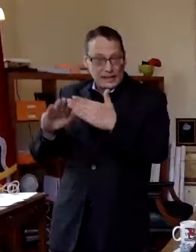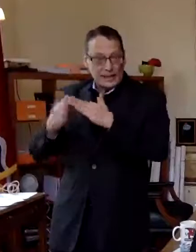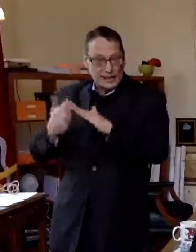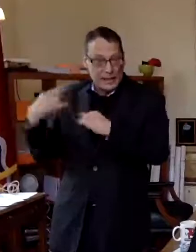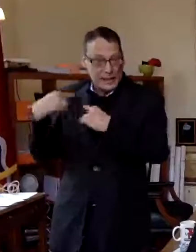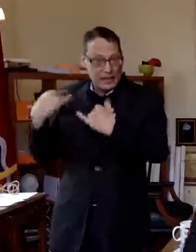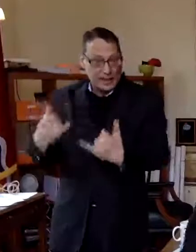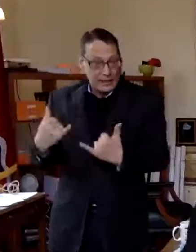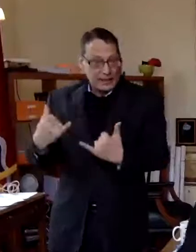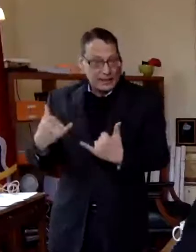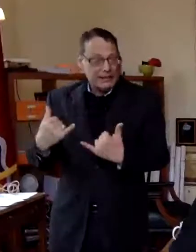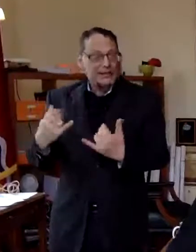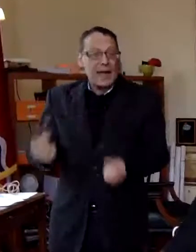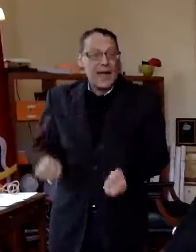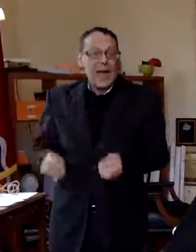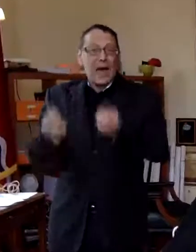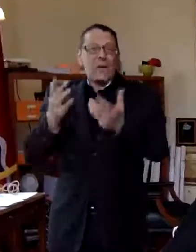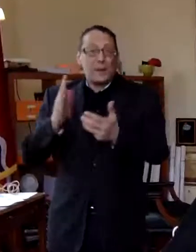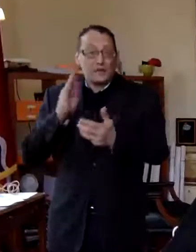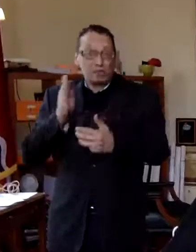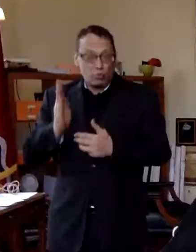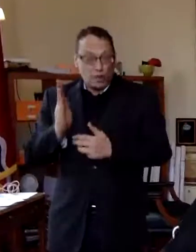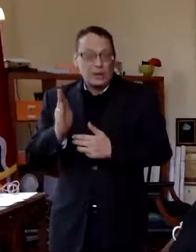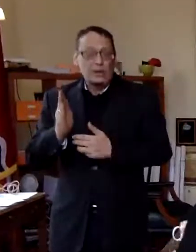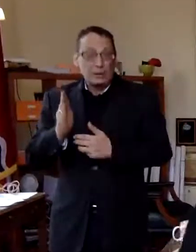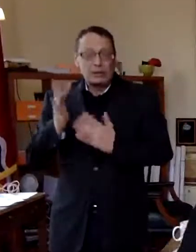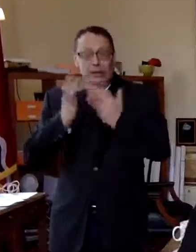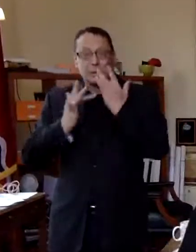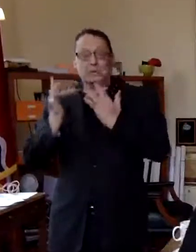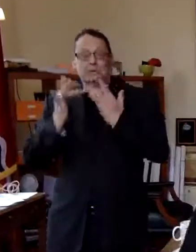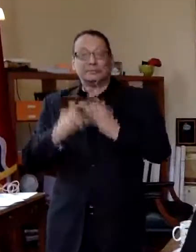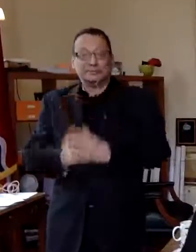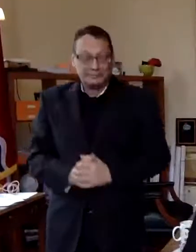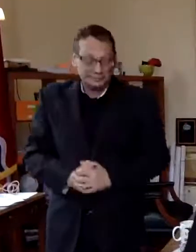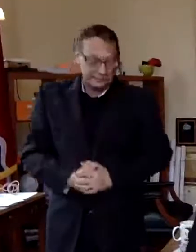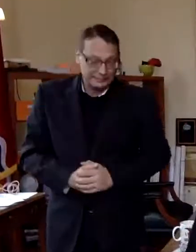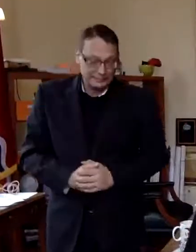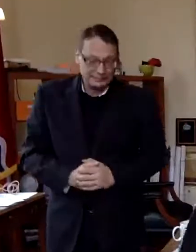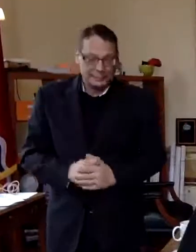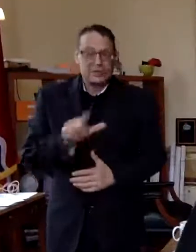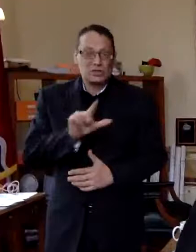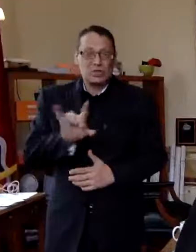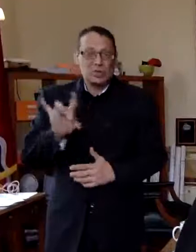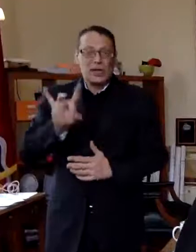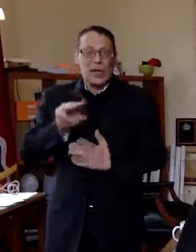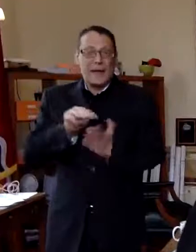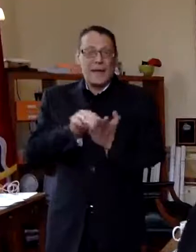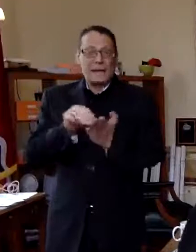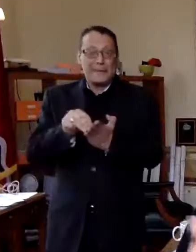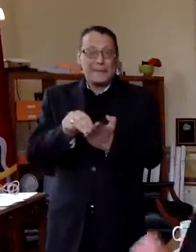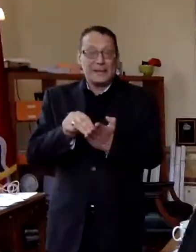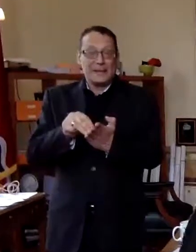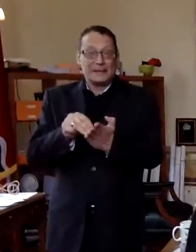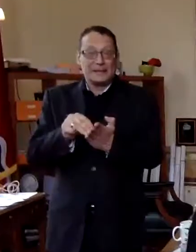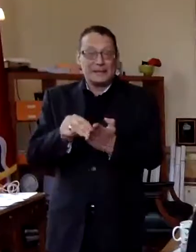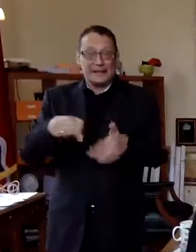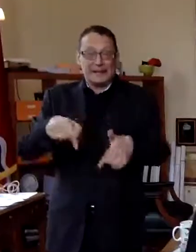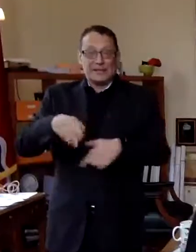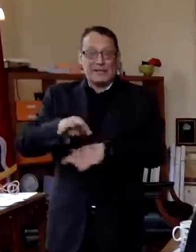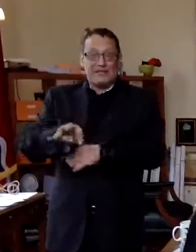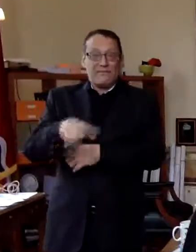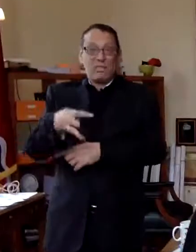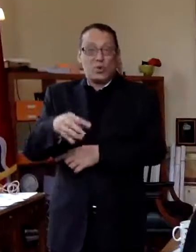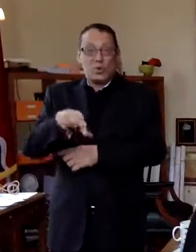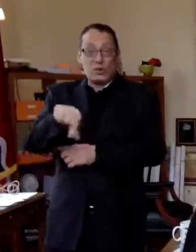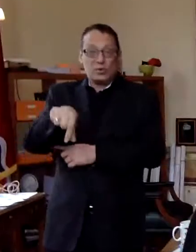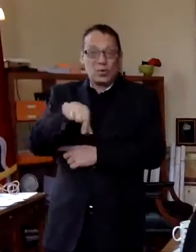terms of the amount that that we will be uh it will be down 28 million really for this third for this fourth quarter that